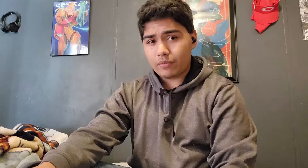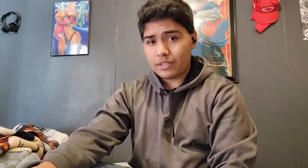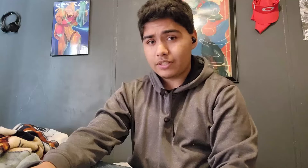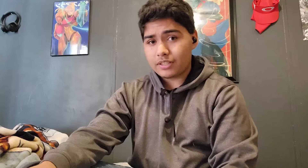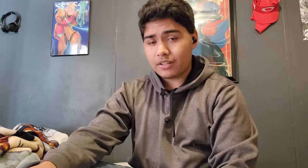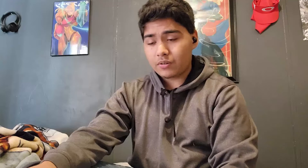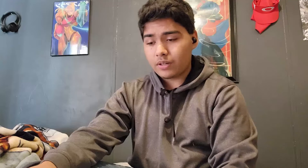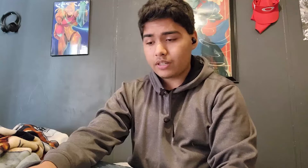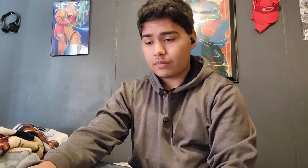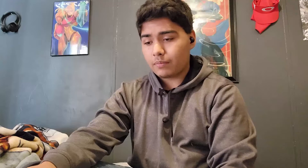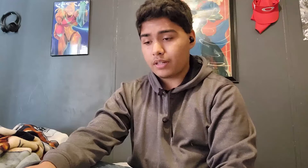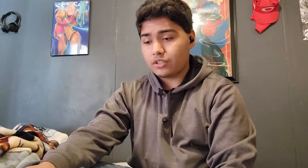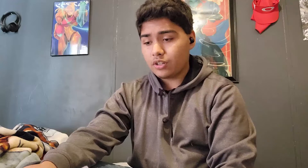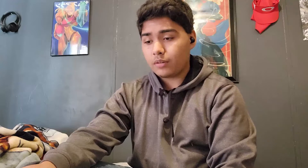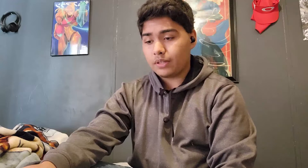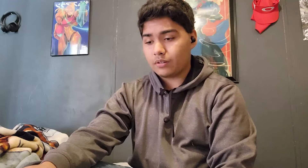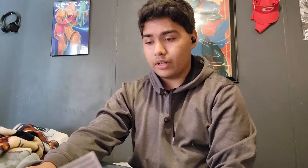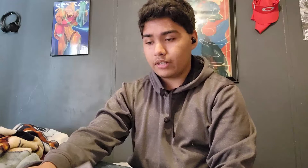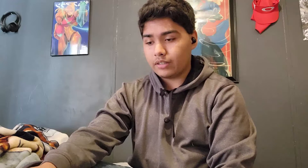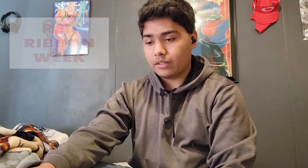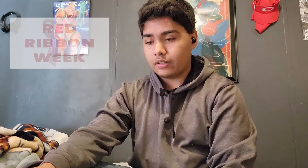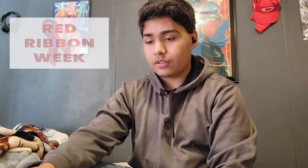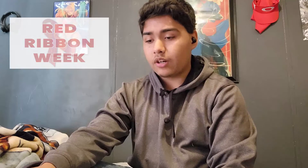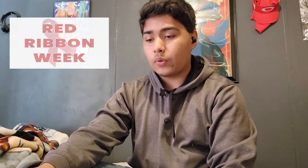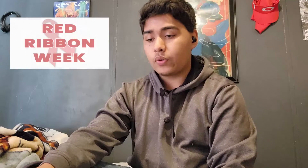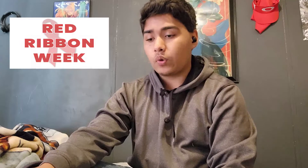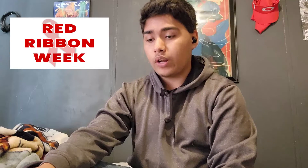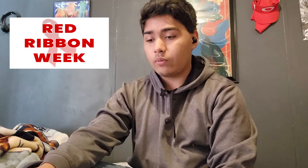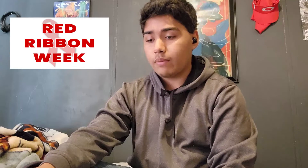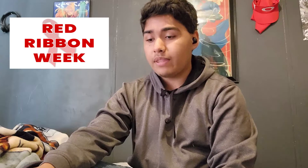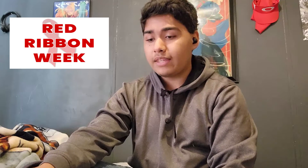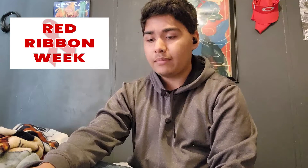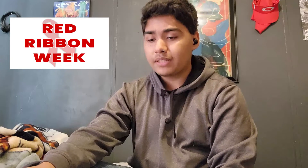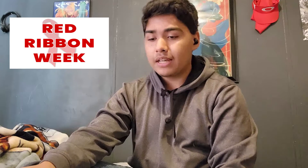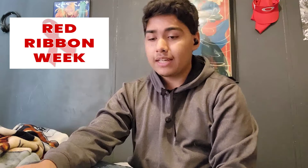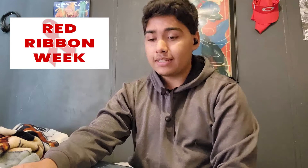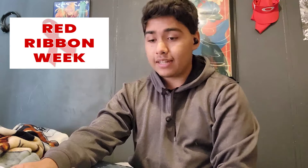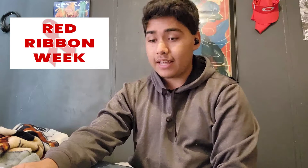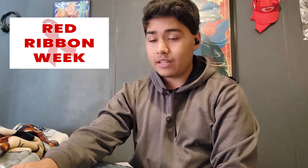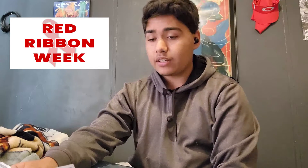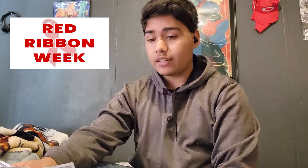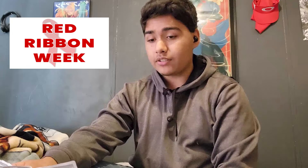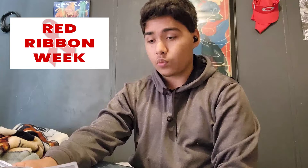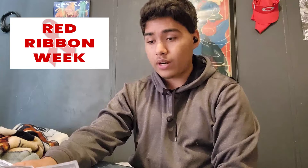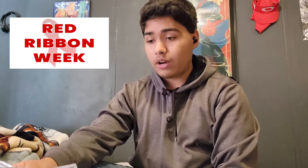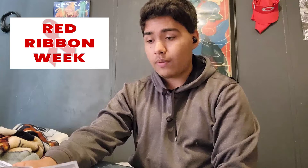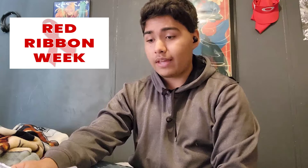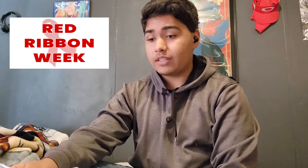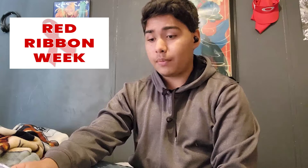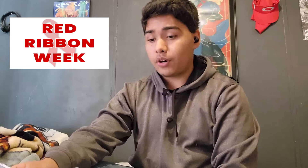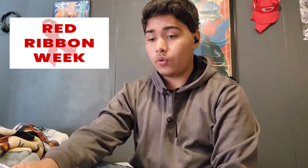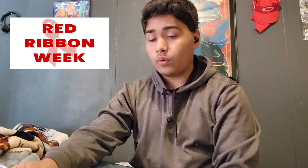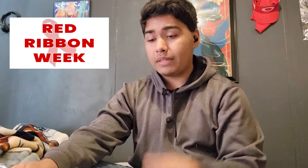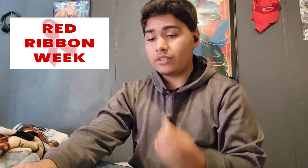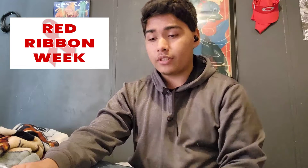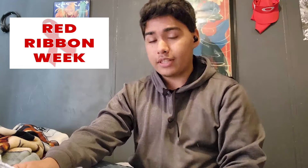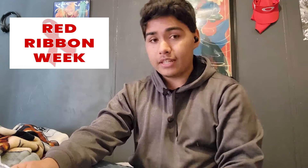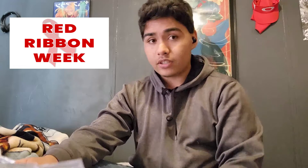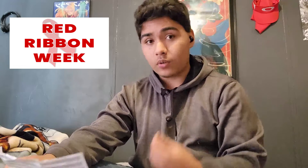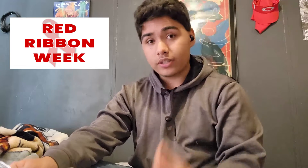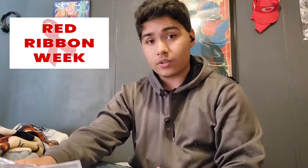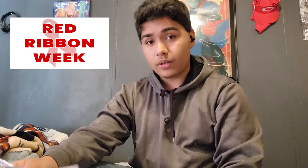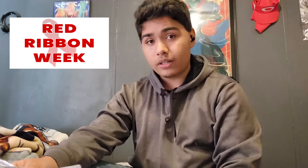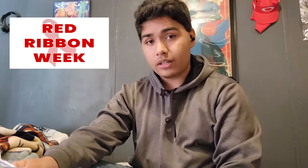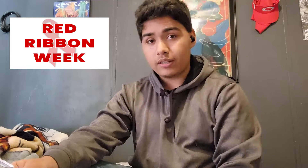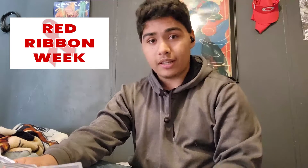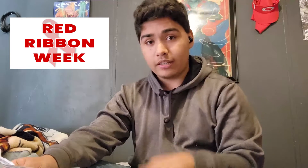sorry if some information is incorrect, but it should all be correct. Starting with red ribbon themes, today is red out and tomorrow will be Jersey